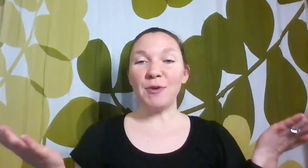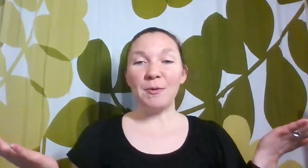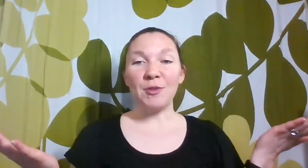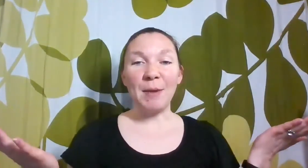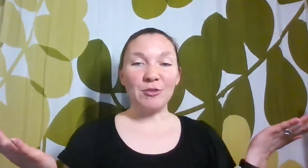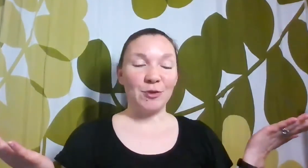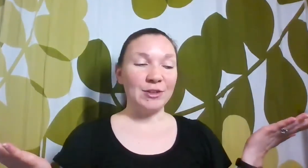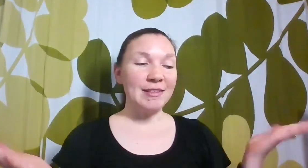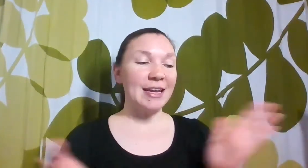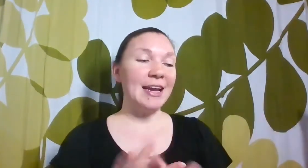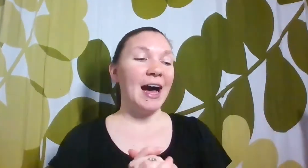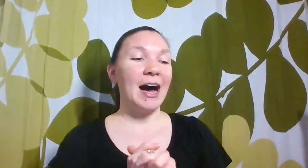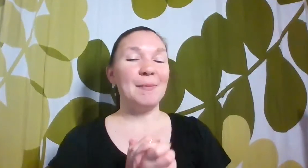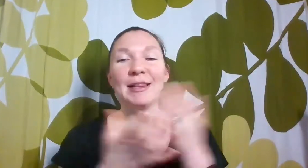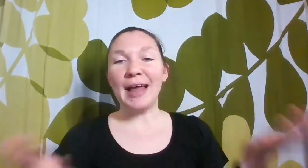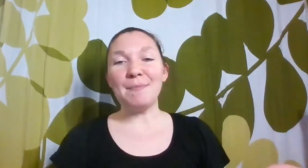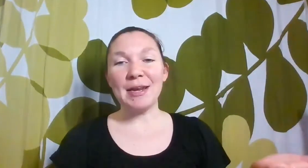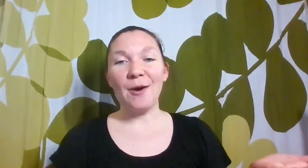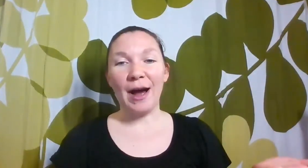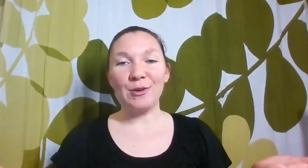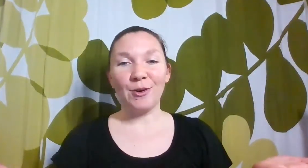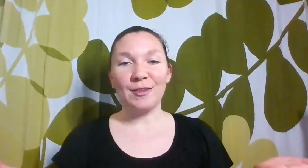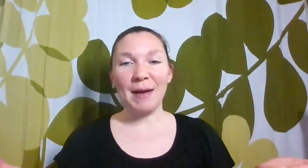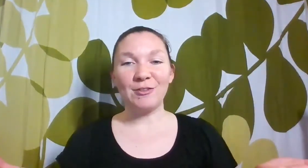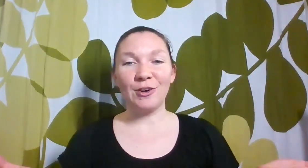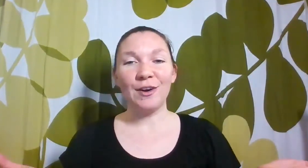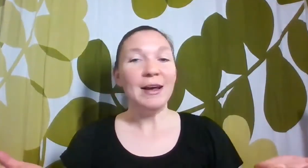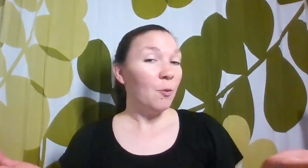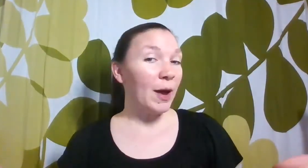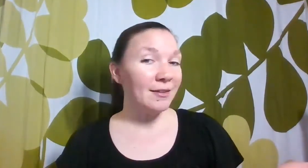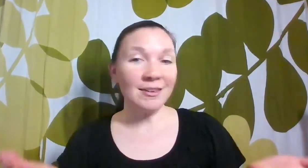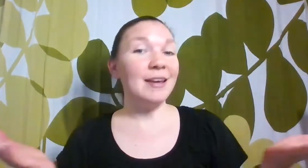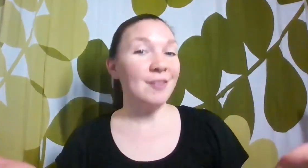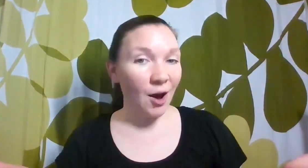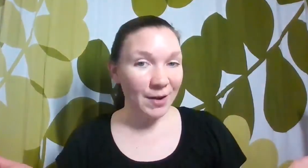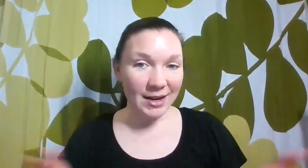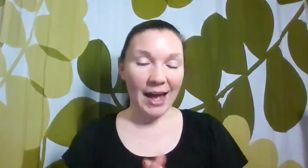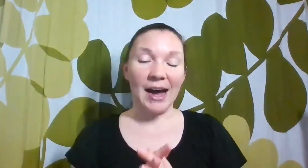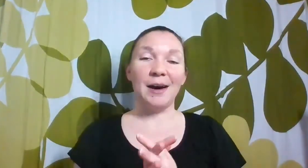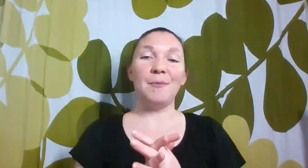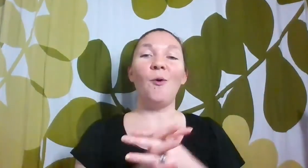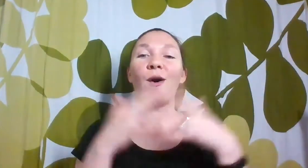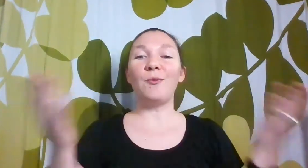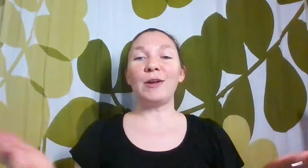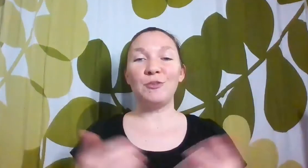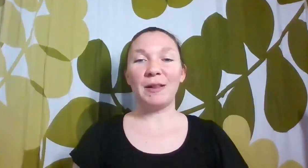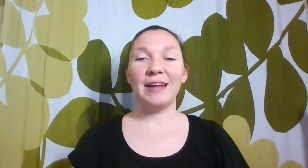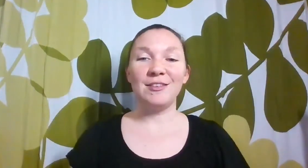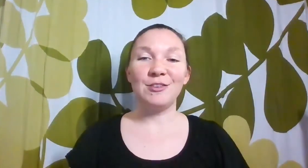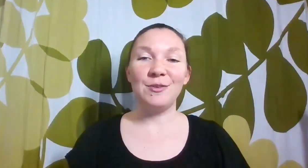for so much for listening. Let me know how your semester went is going or what you plan to do